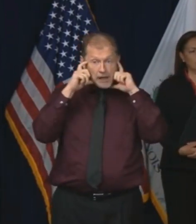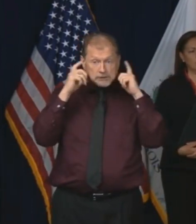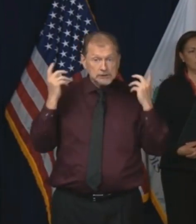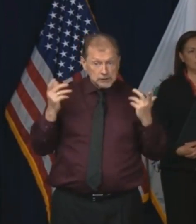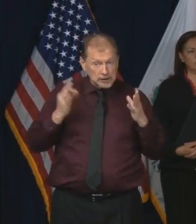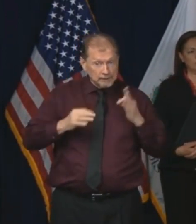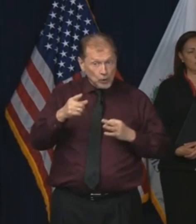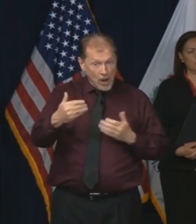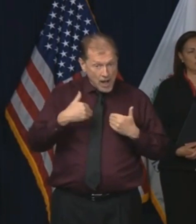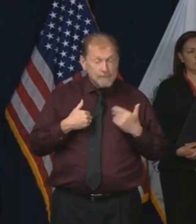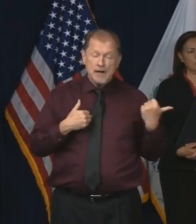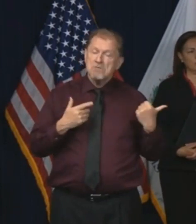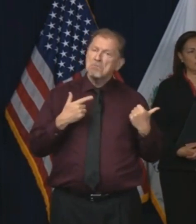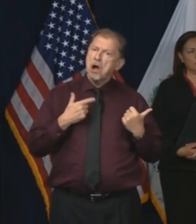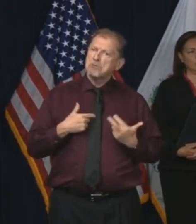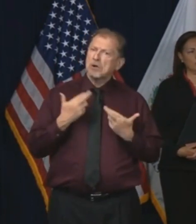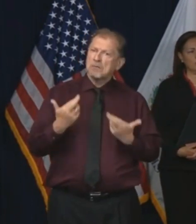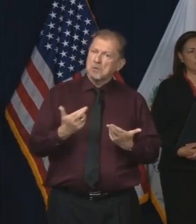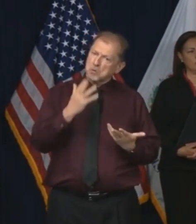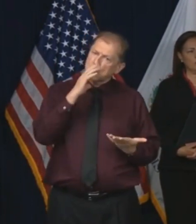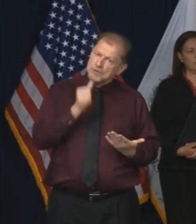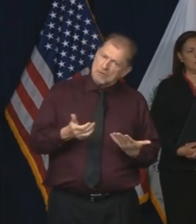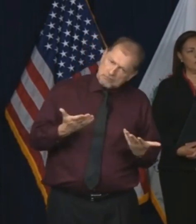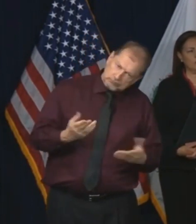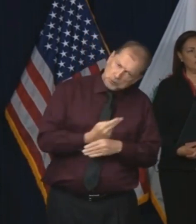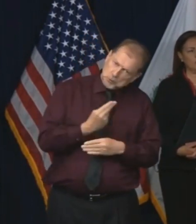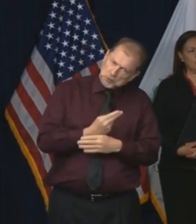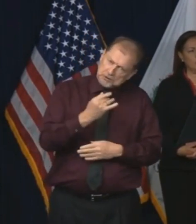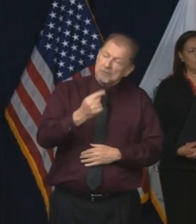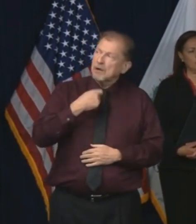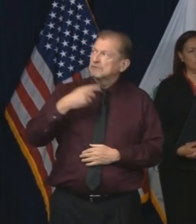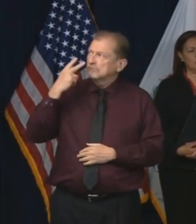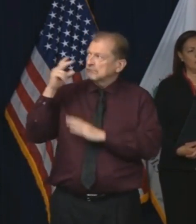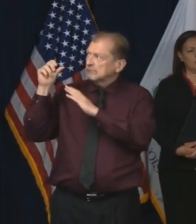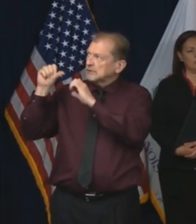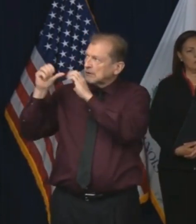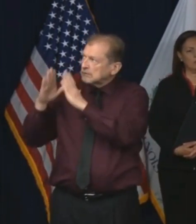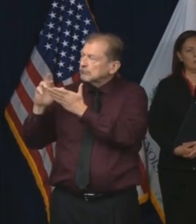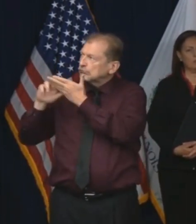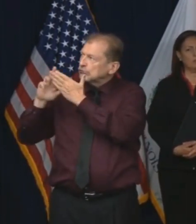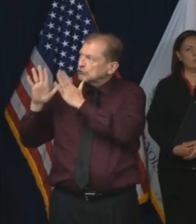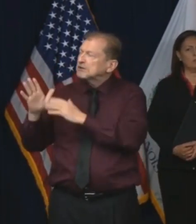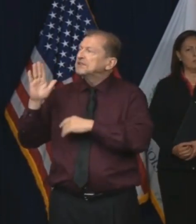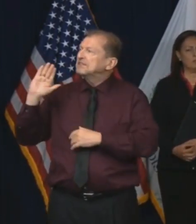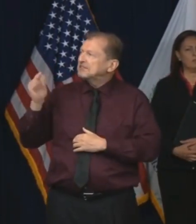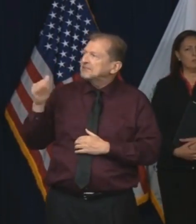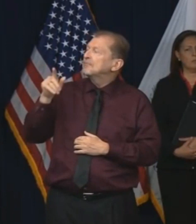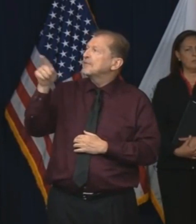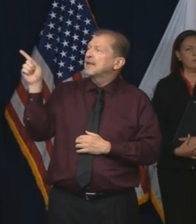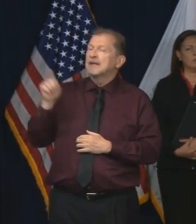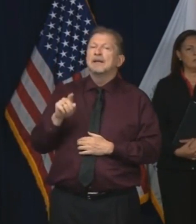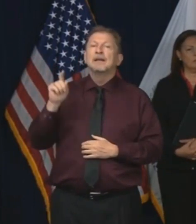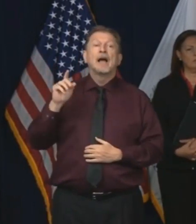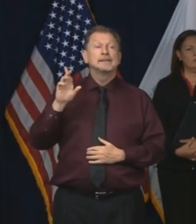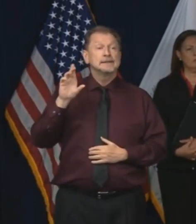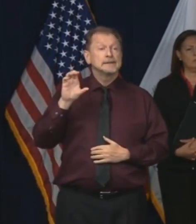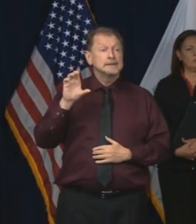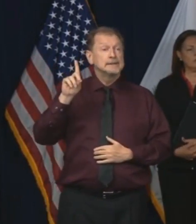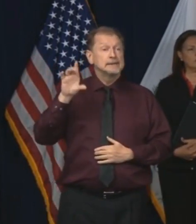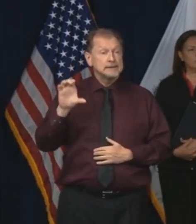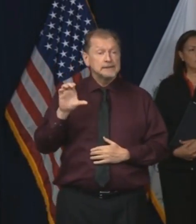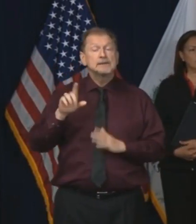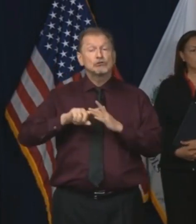based upon what I have seen from the, you know, the experts and scientists that have written about this. Now we've seen the CDC recommend this.